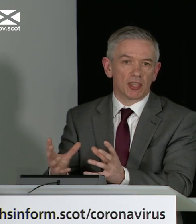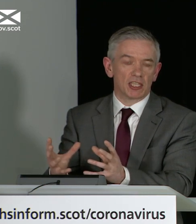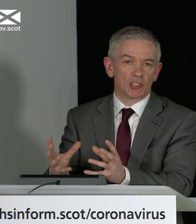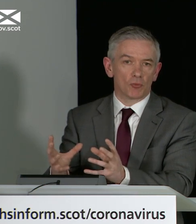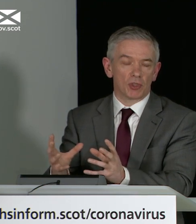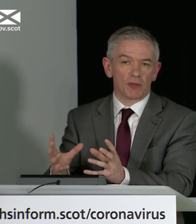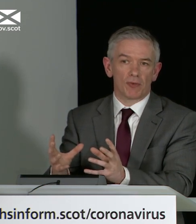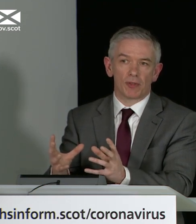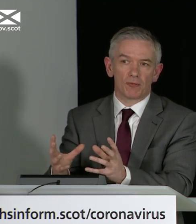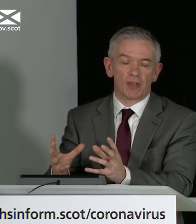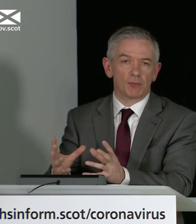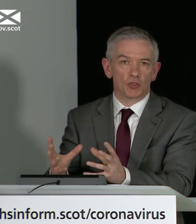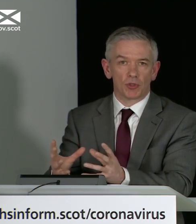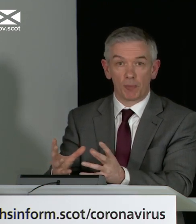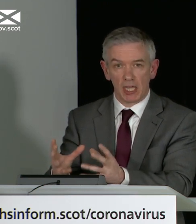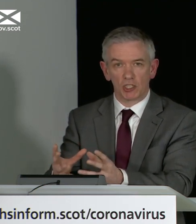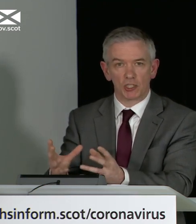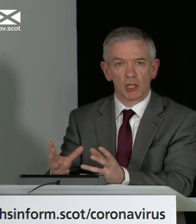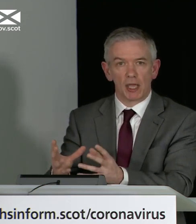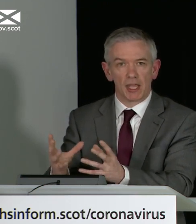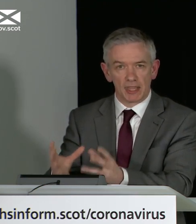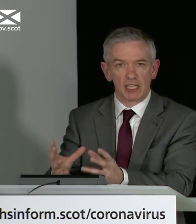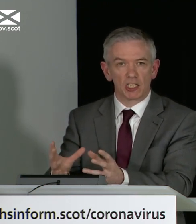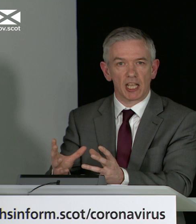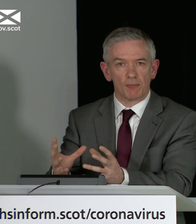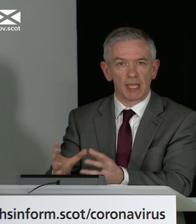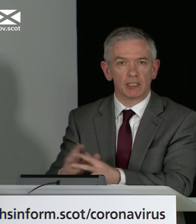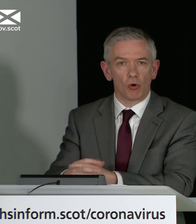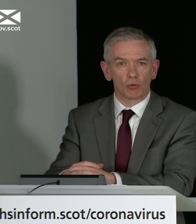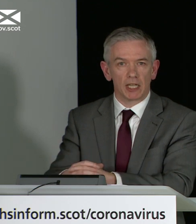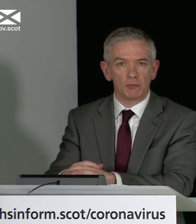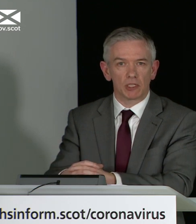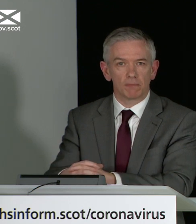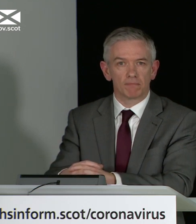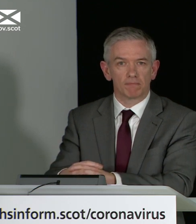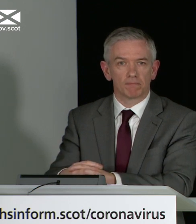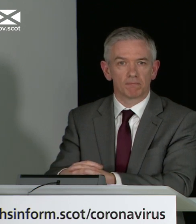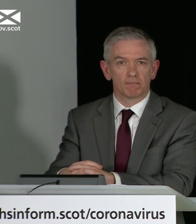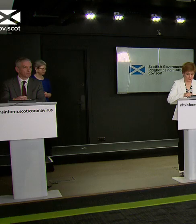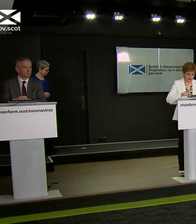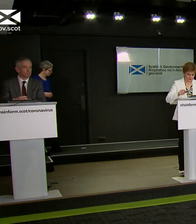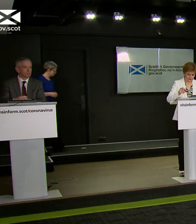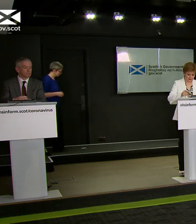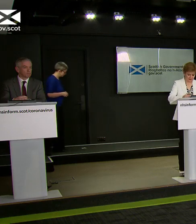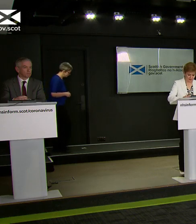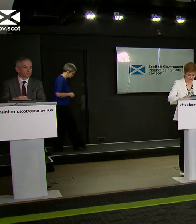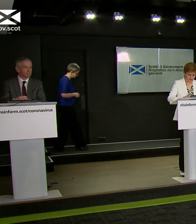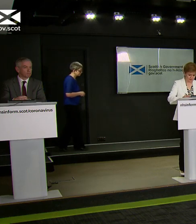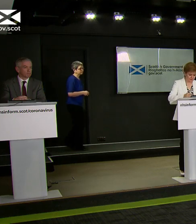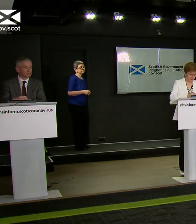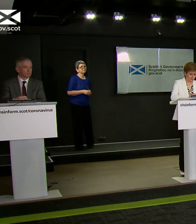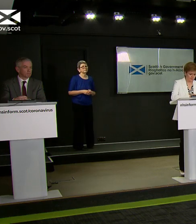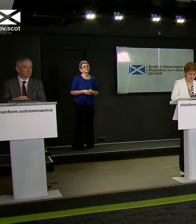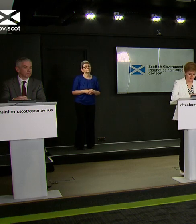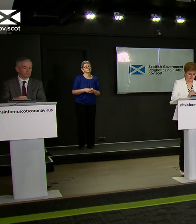this is very much with the patient's needs in mind at all times. Thank you. Christine Lavelle from